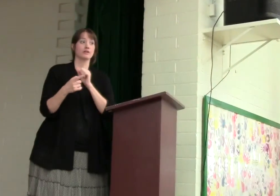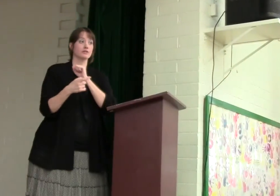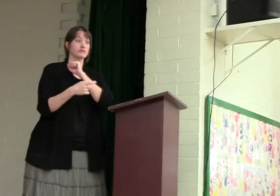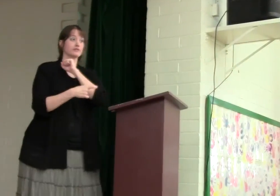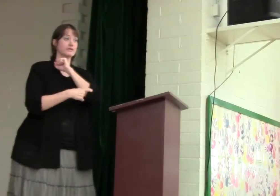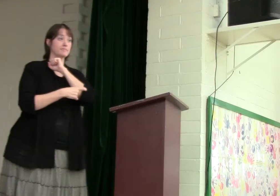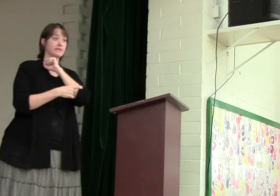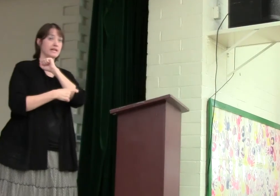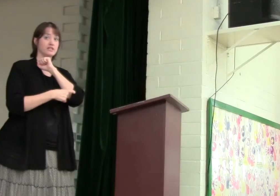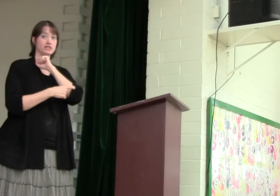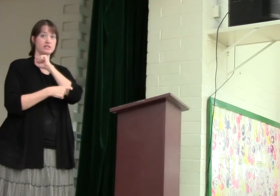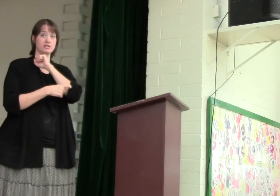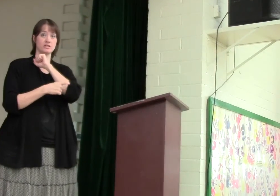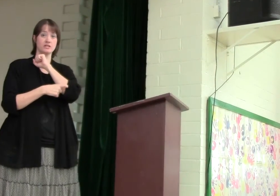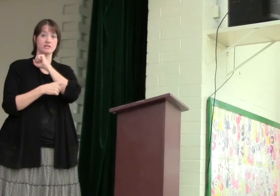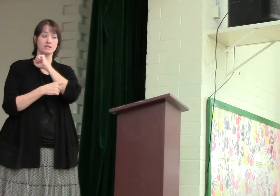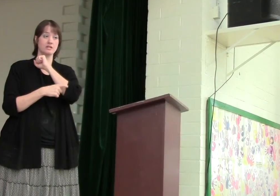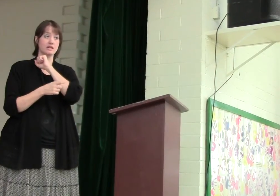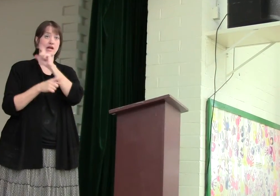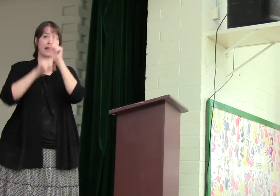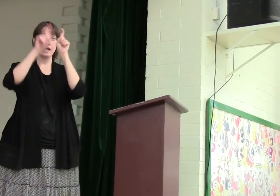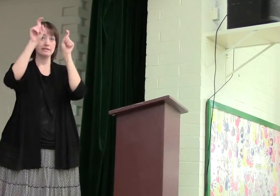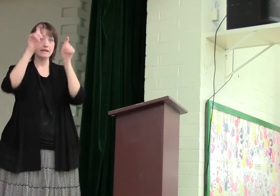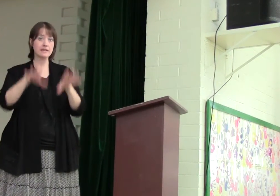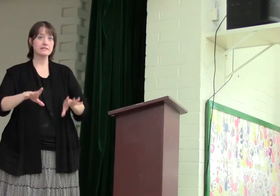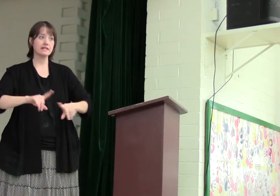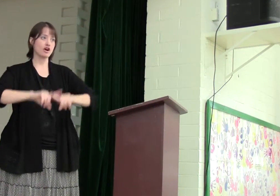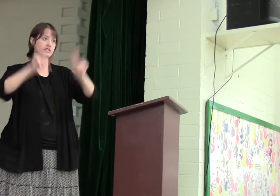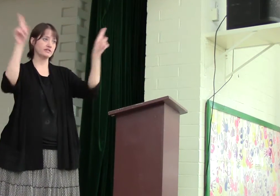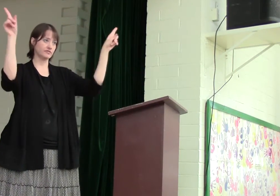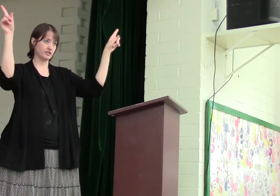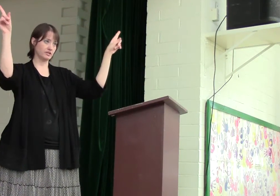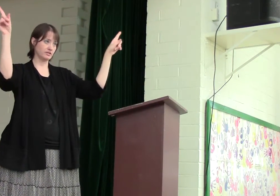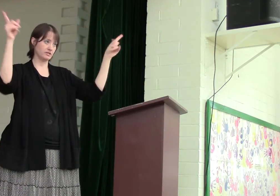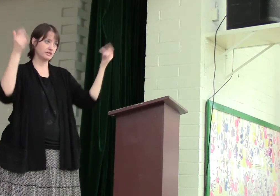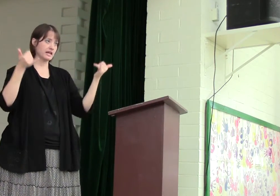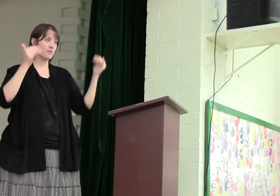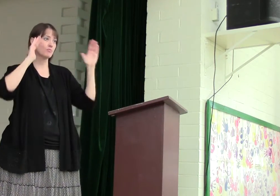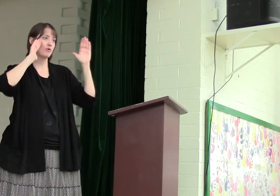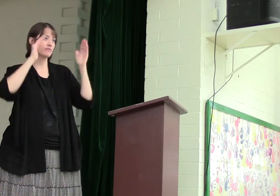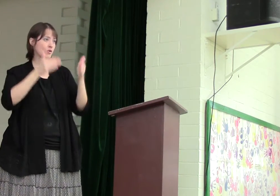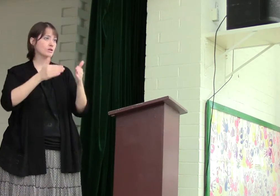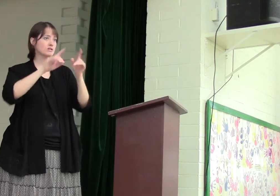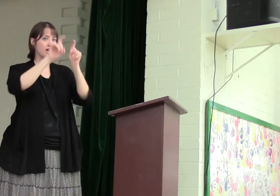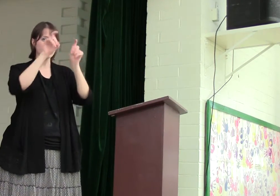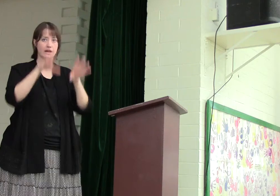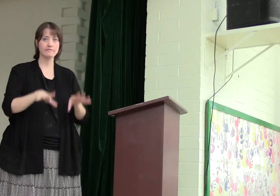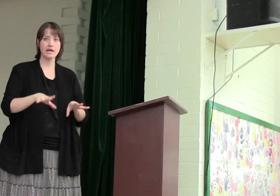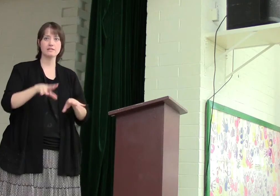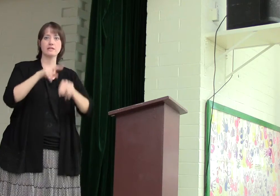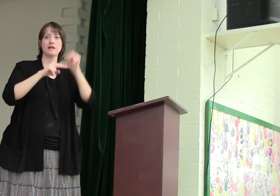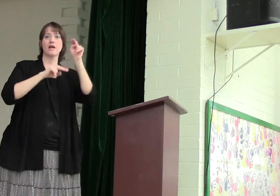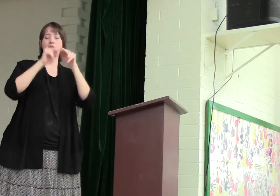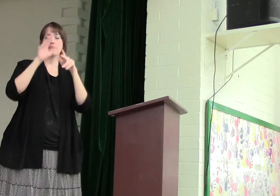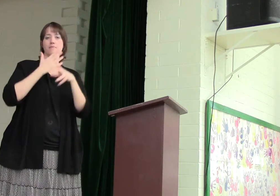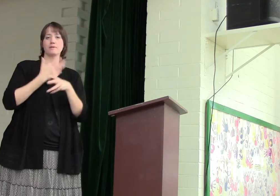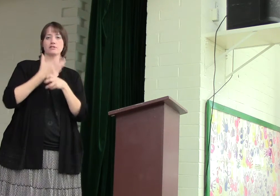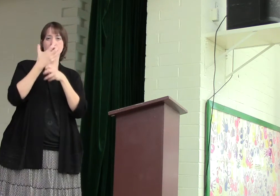So temptation and testing are different. Today, we're more focused on the kind of testing that builds our